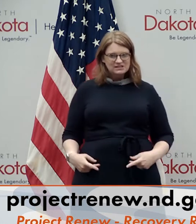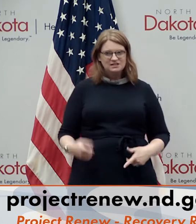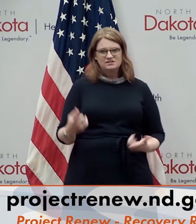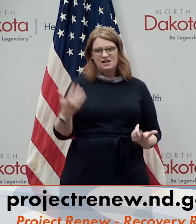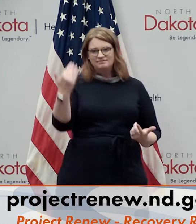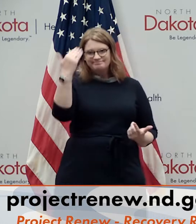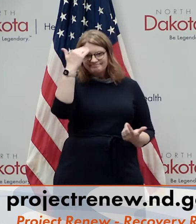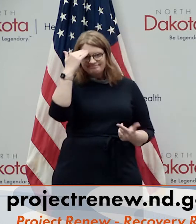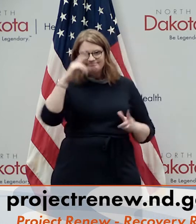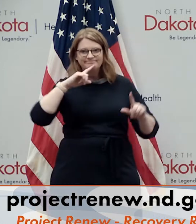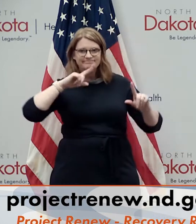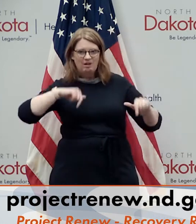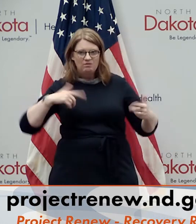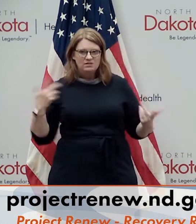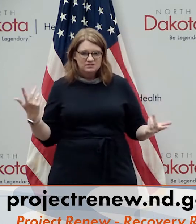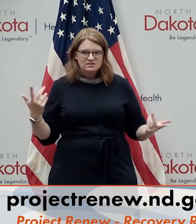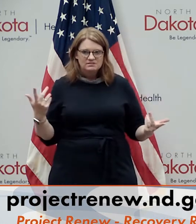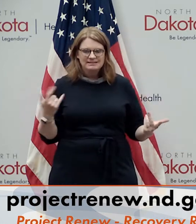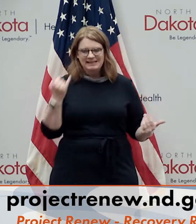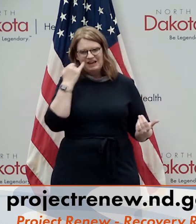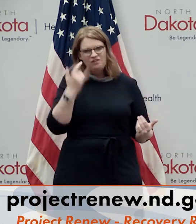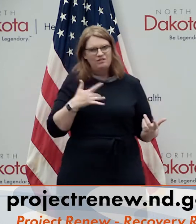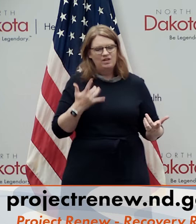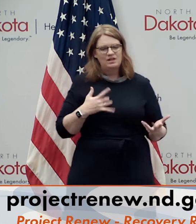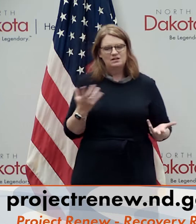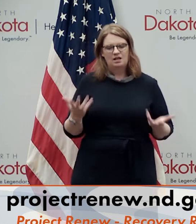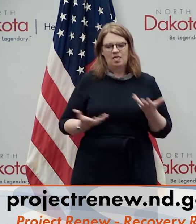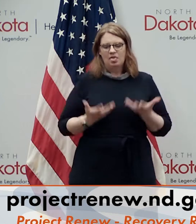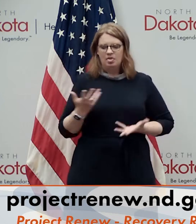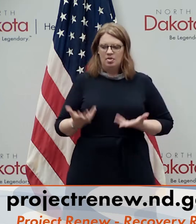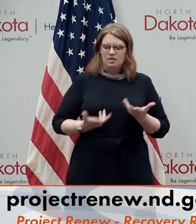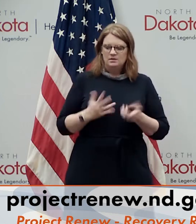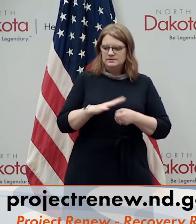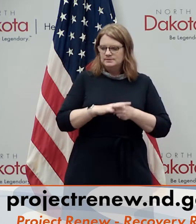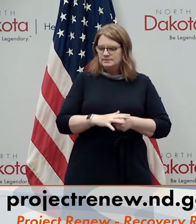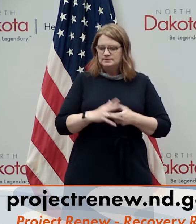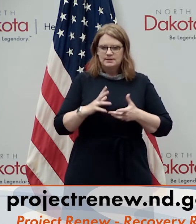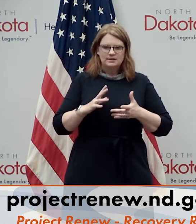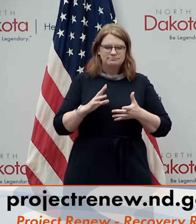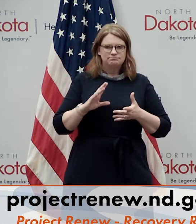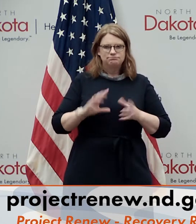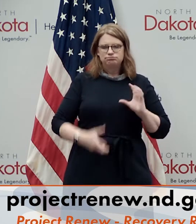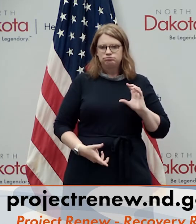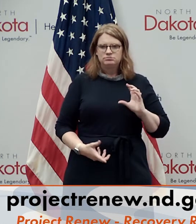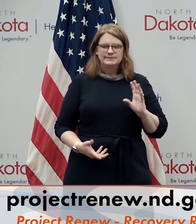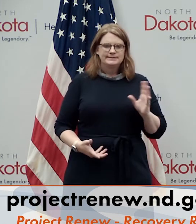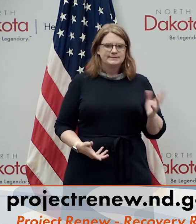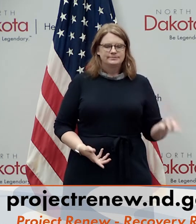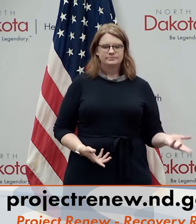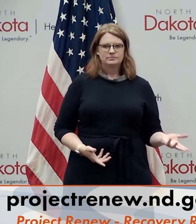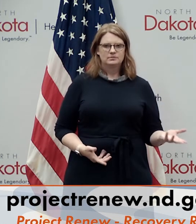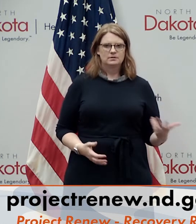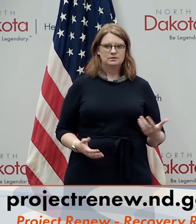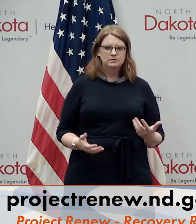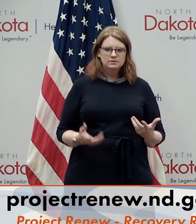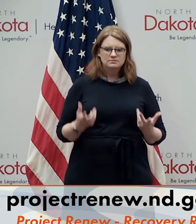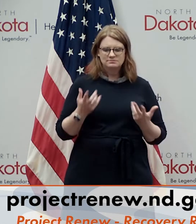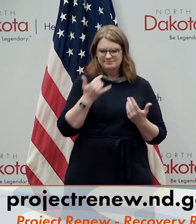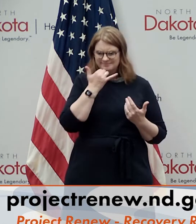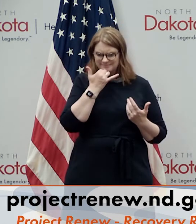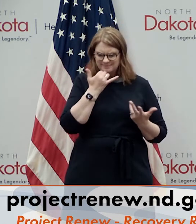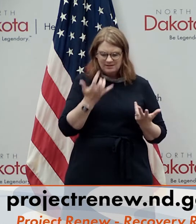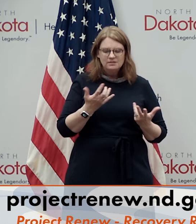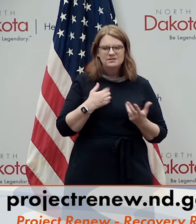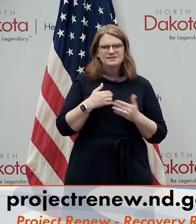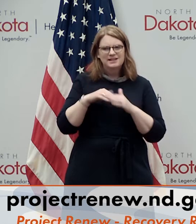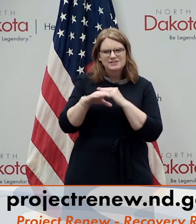responses that are common reactions so if you're feeling uh stressed or a little out of sorts after coming through this that might be completely normal